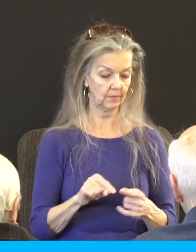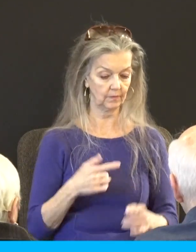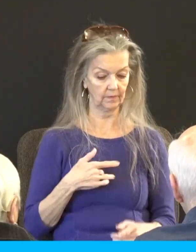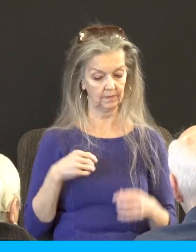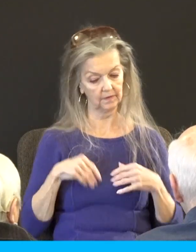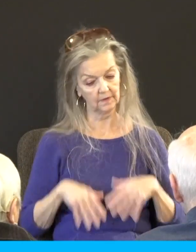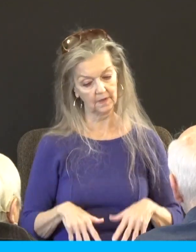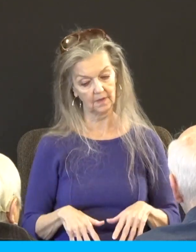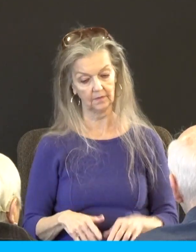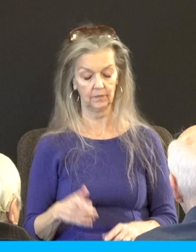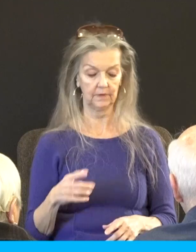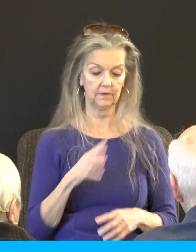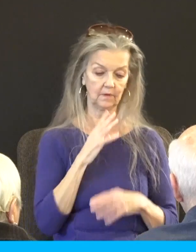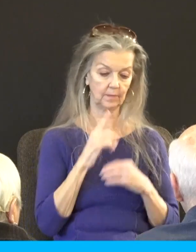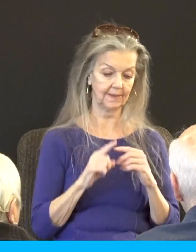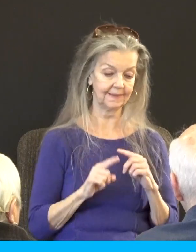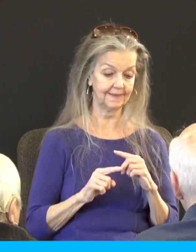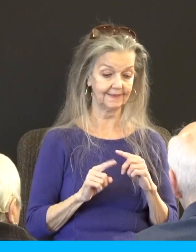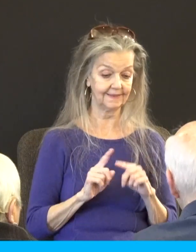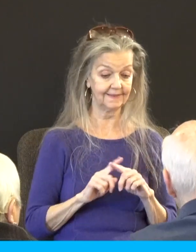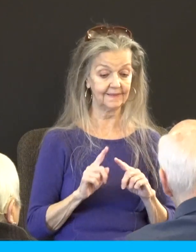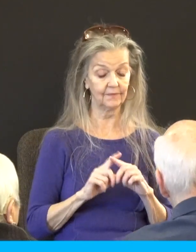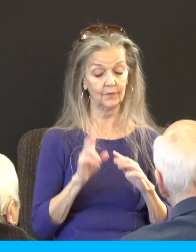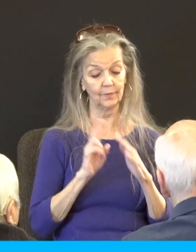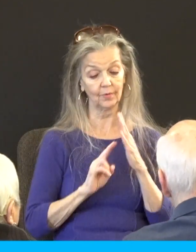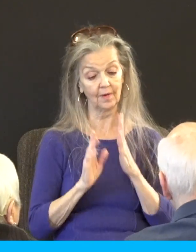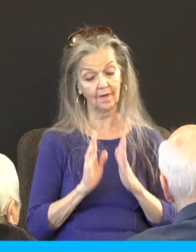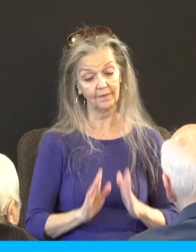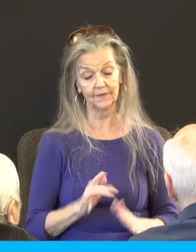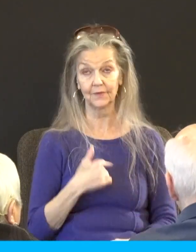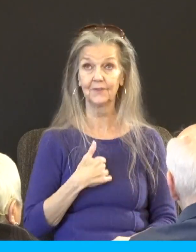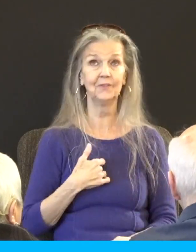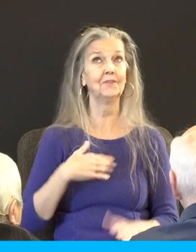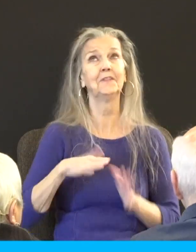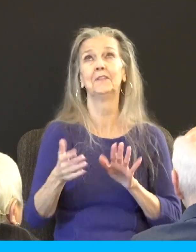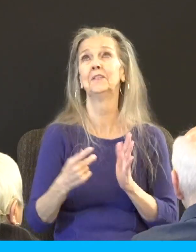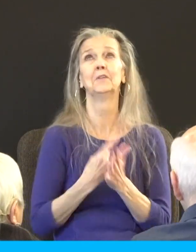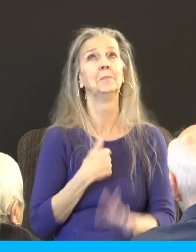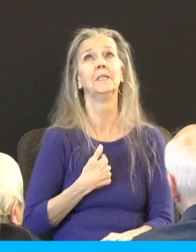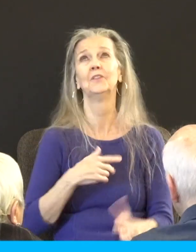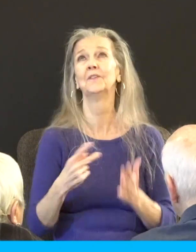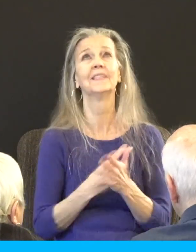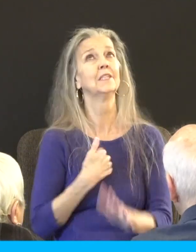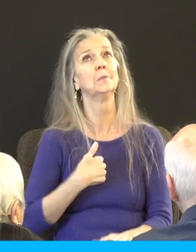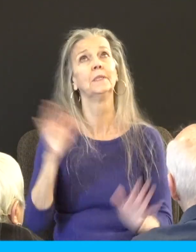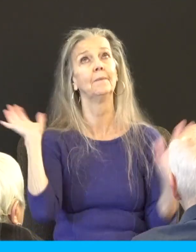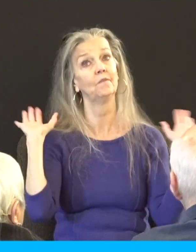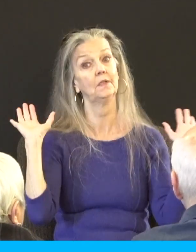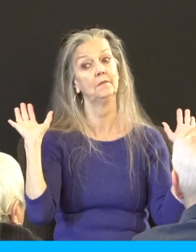about different prophets who were basically like, just take my life. Take my life. I'm done. But you have to go back and listen for that.